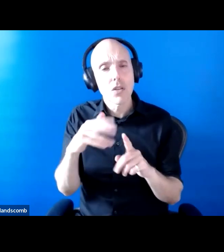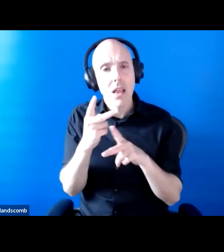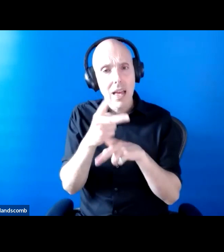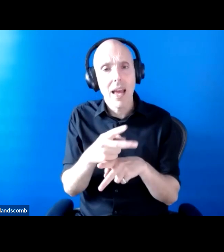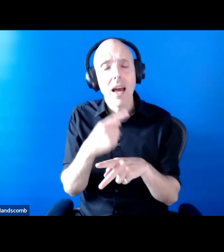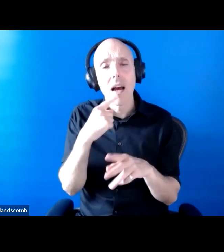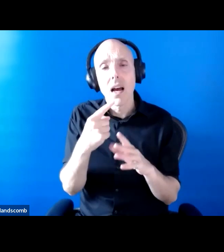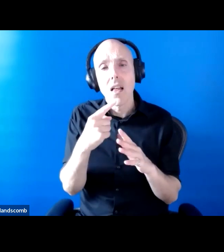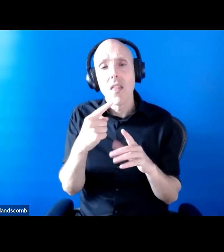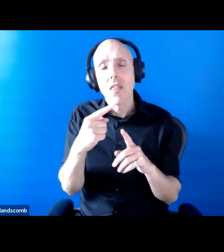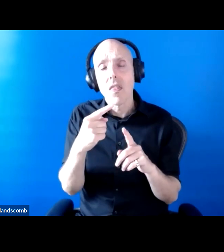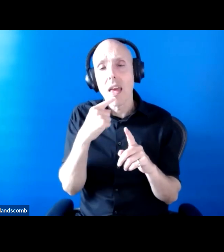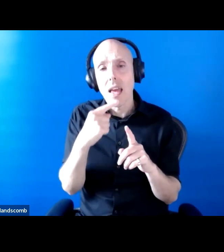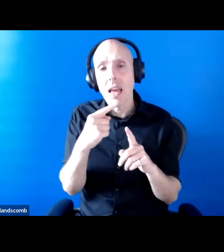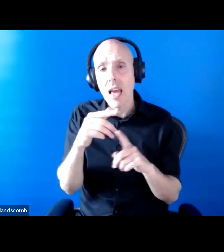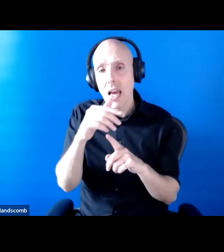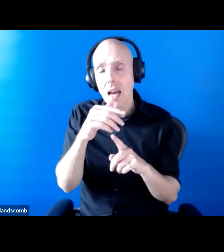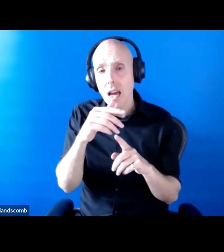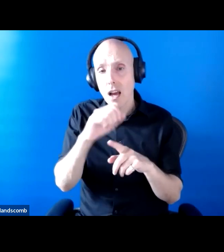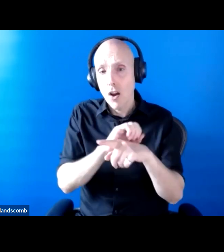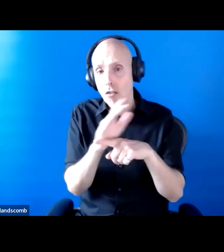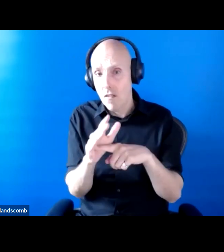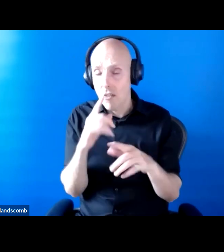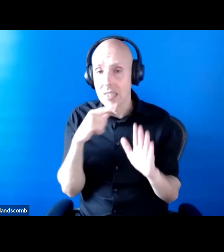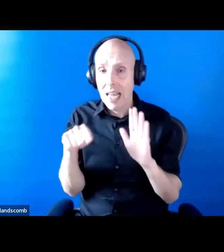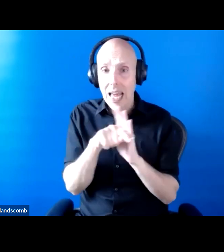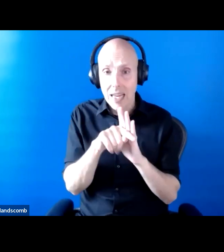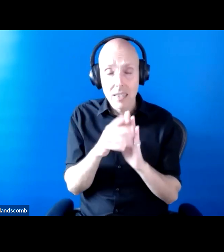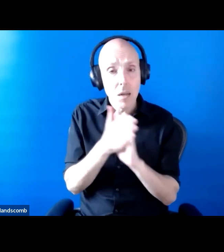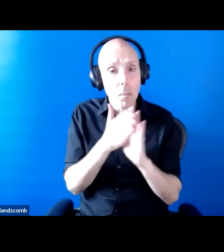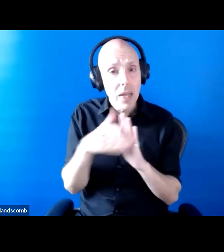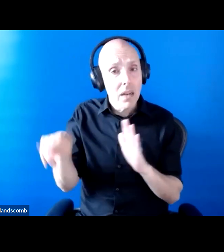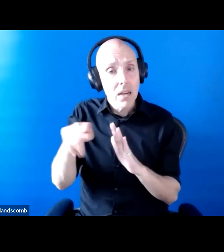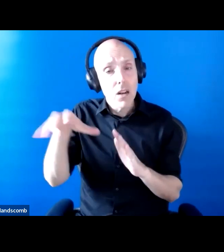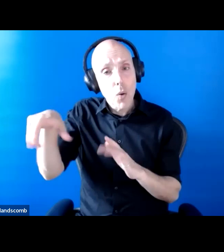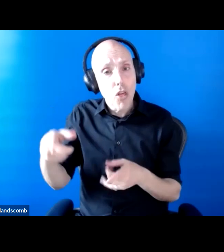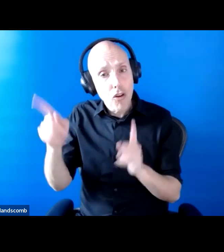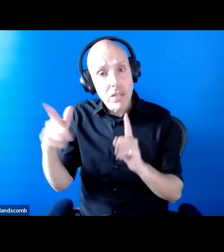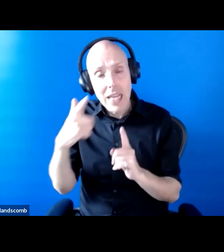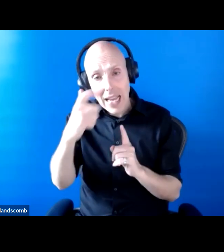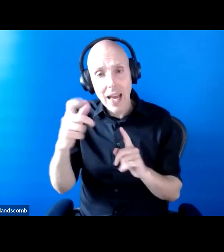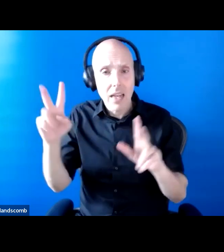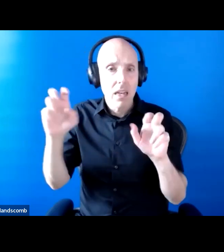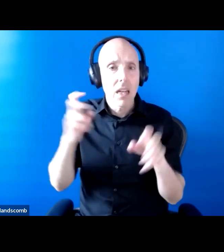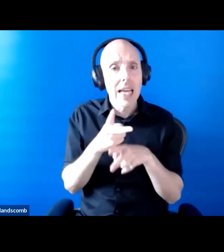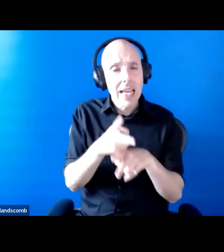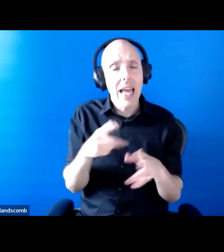to step down services and to relax some of the Care Act provisions around providing